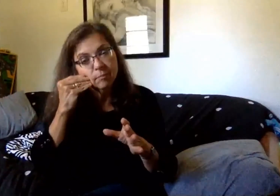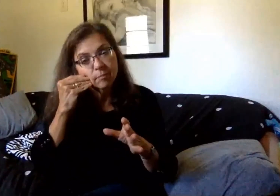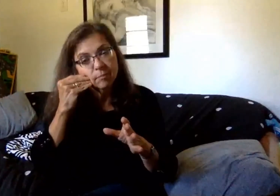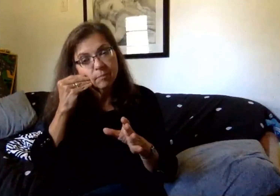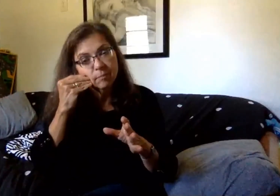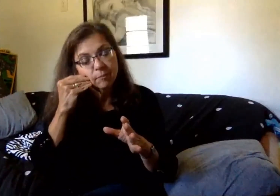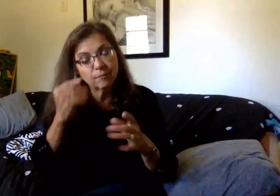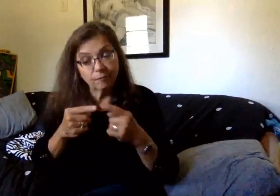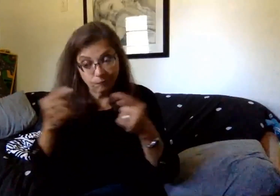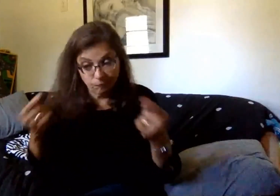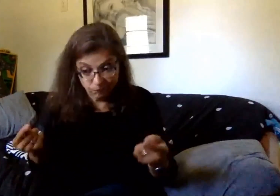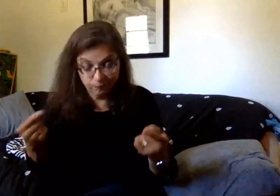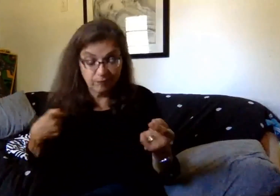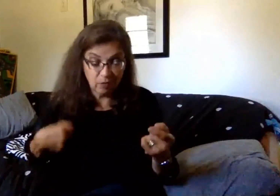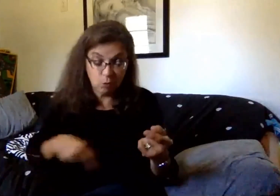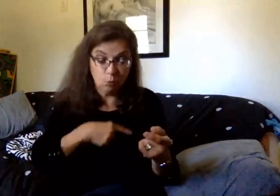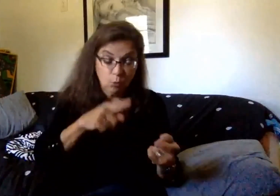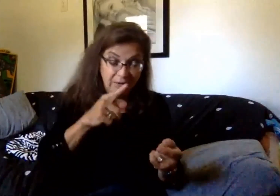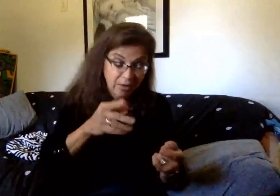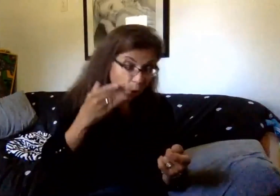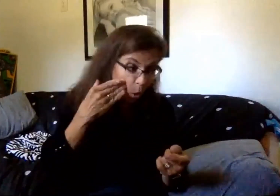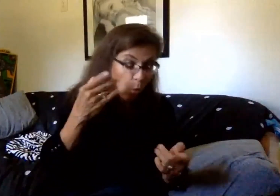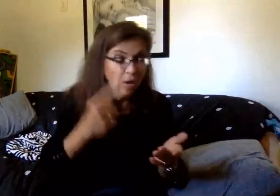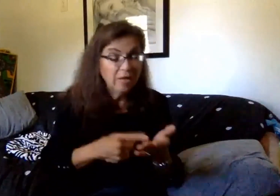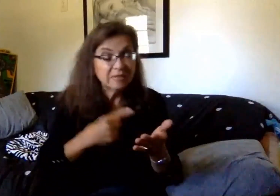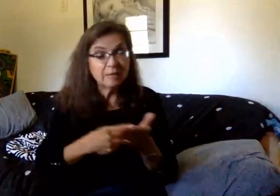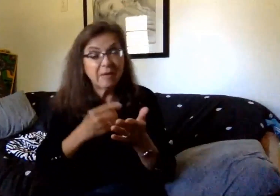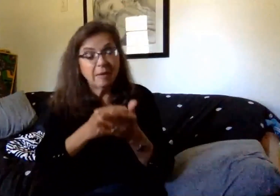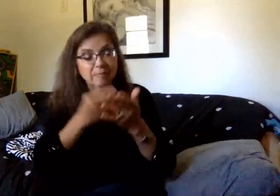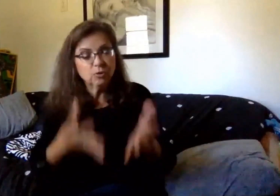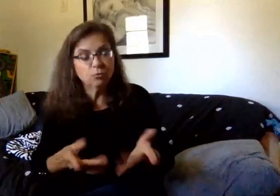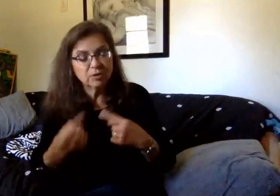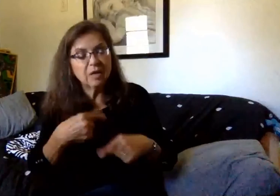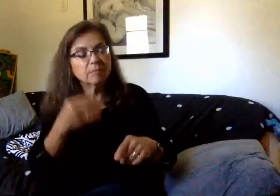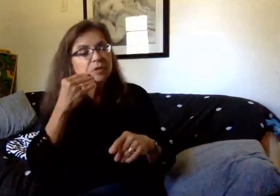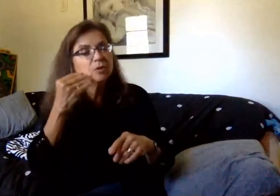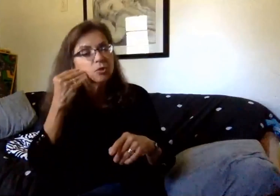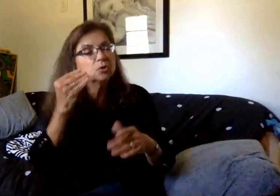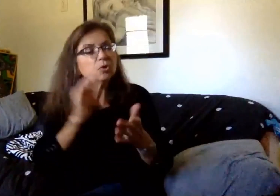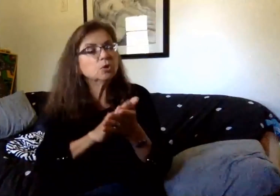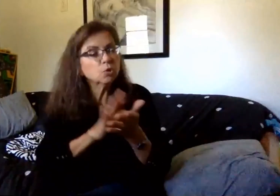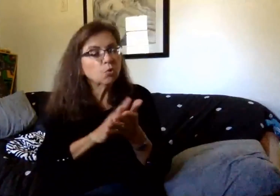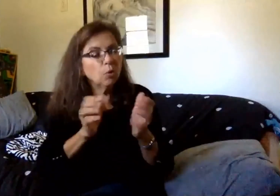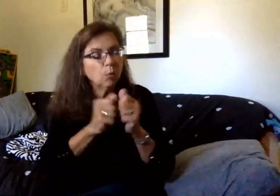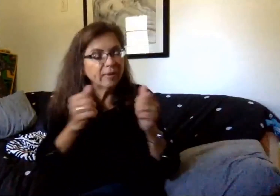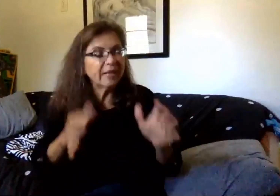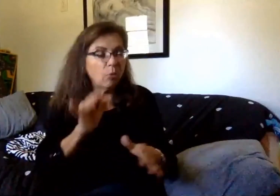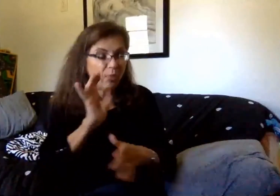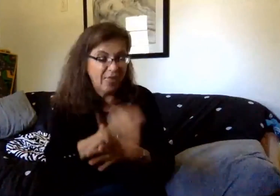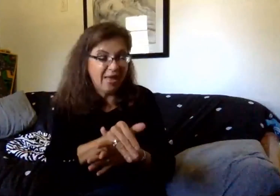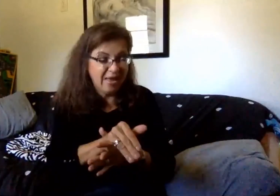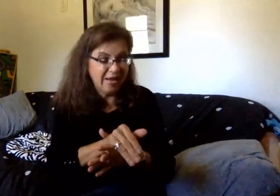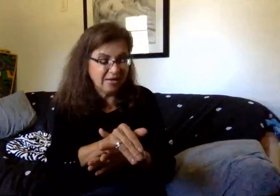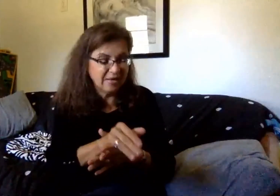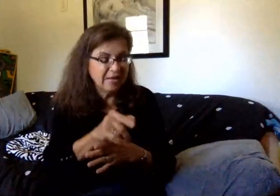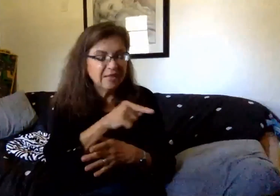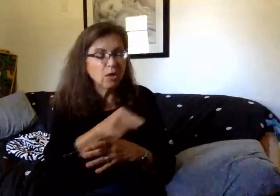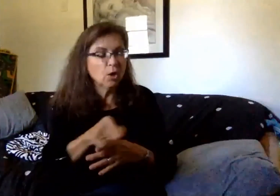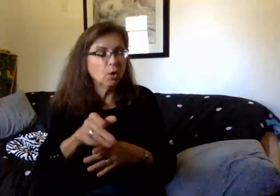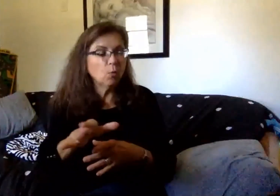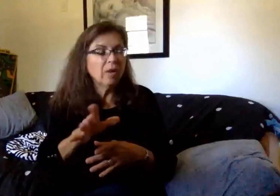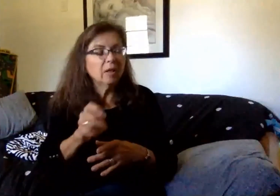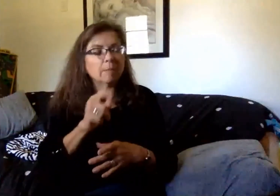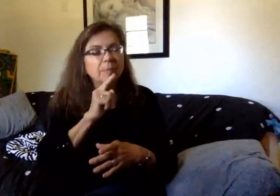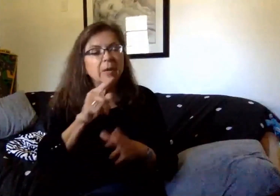Conversely, we also know that there could be instances where students come to school without having that screen completed. And there will be policies and procedures in